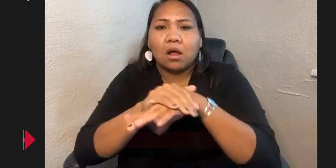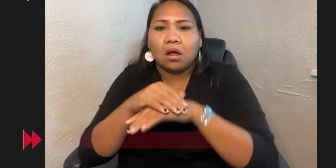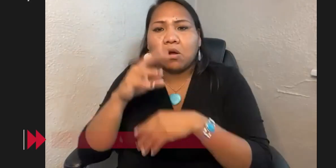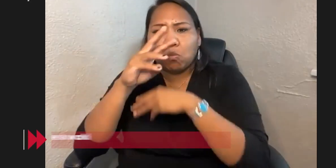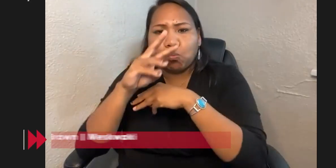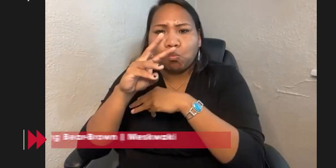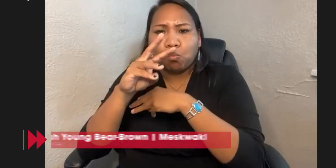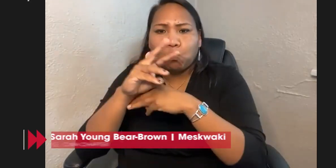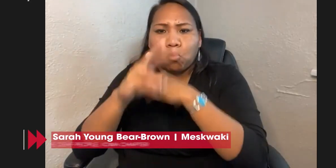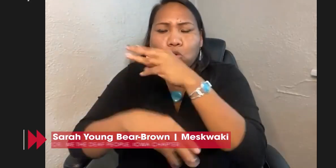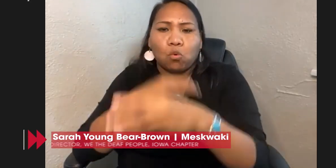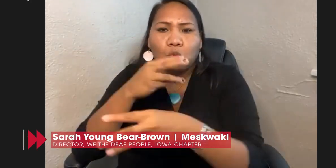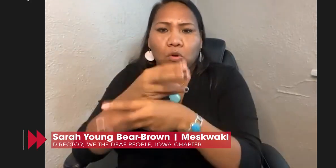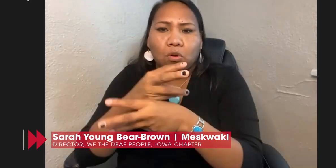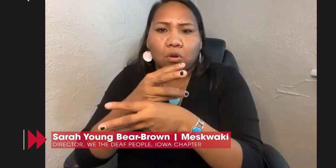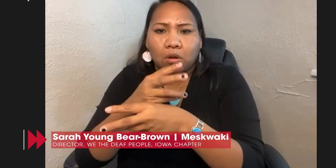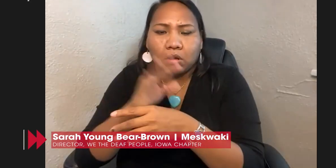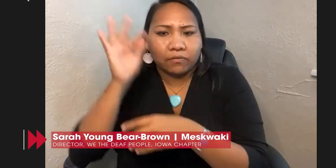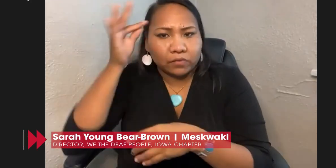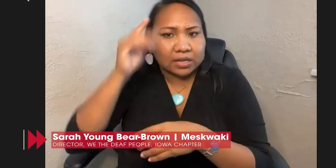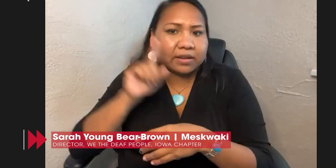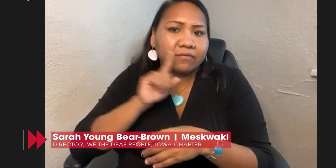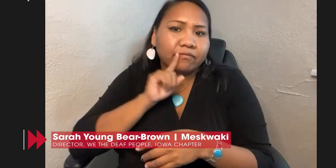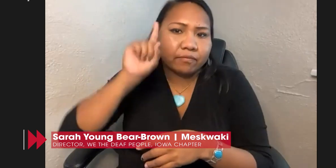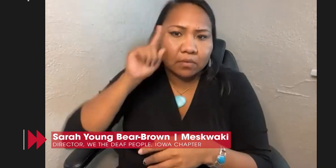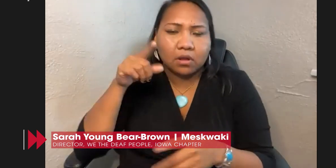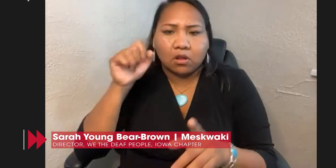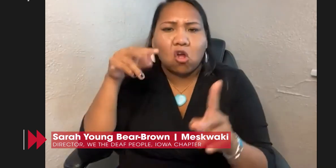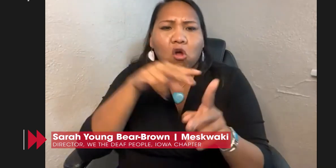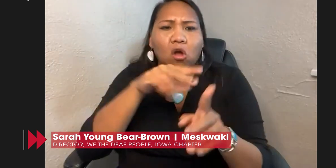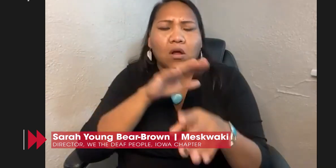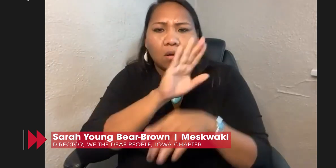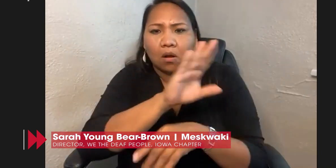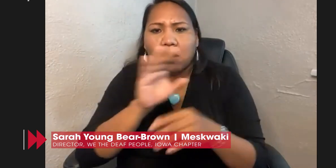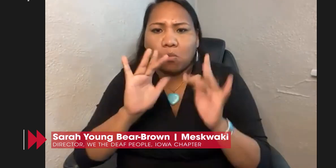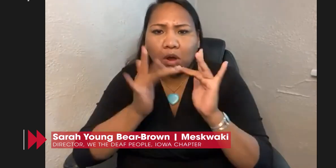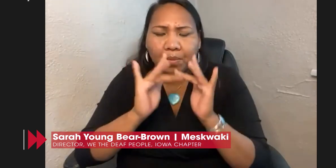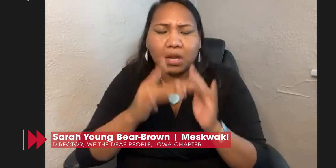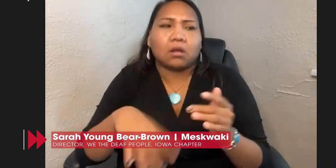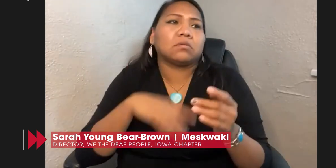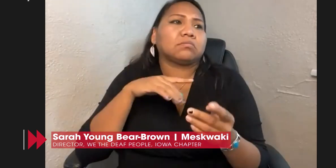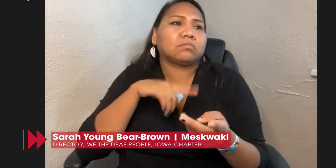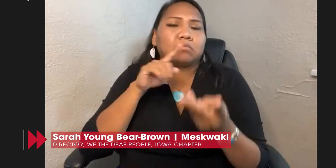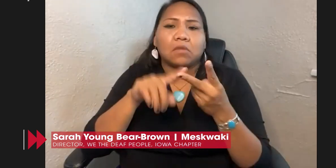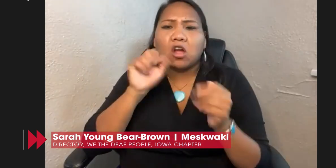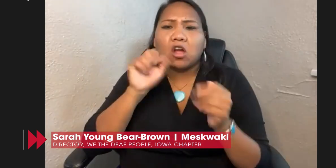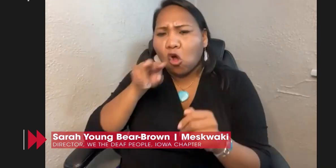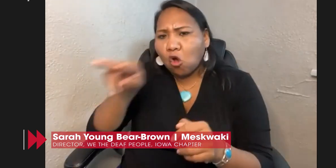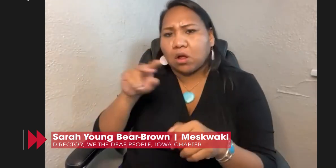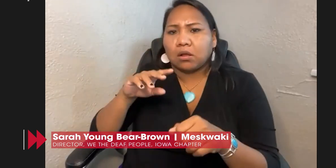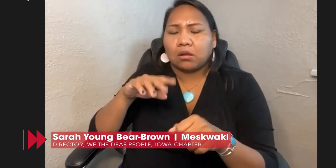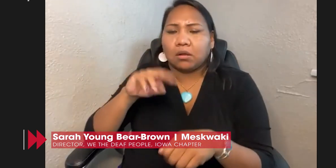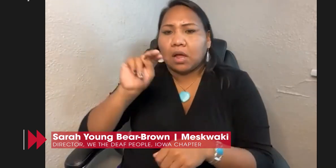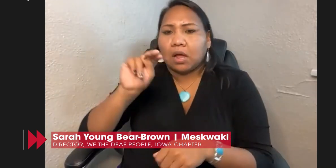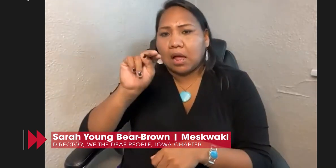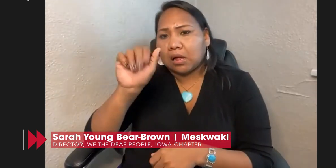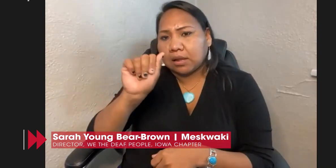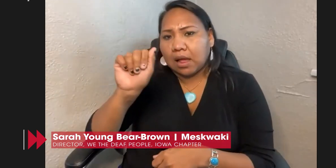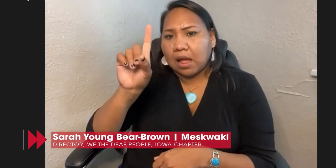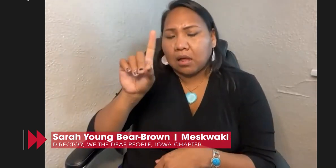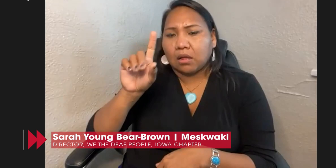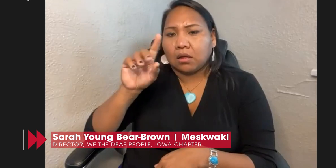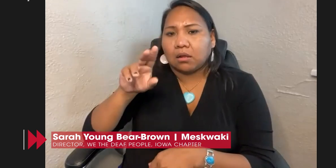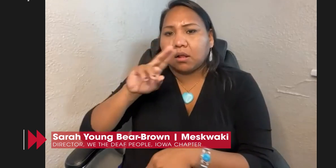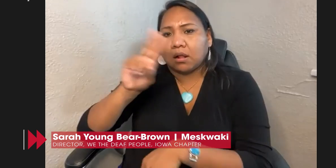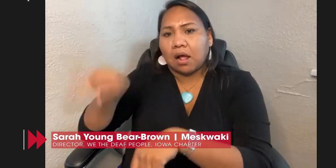Well, you know, actually, if take a look at the website, I believe it is the World Federation of the Deaf. Uh, they've got all